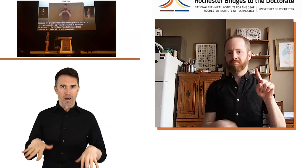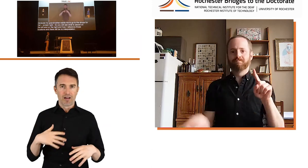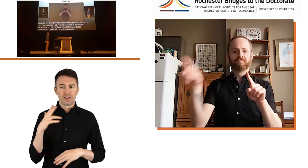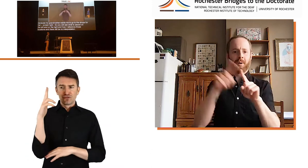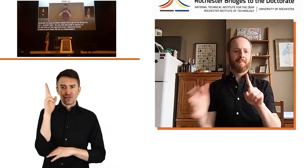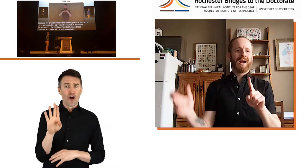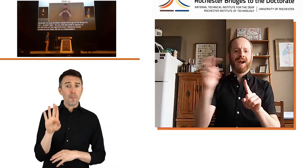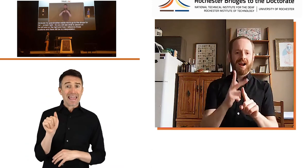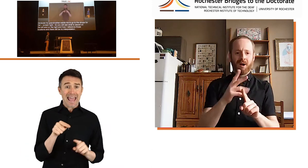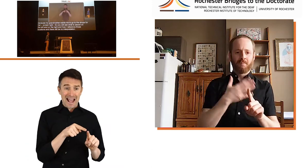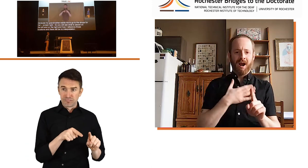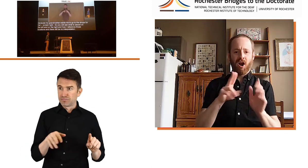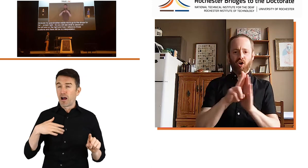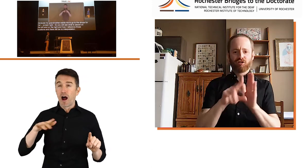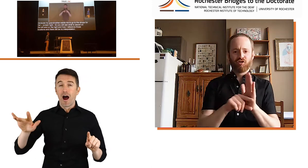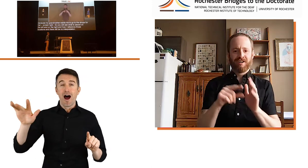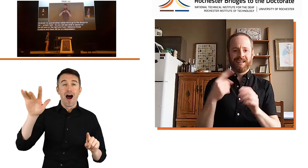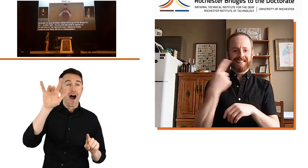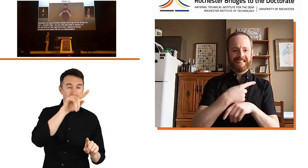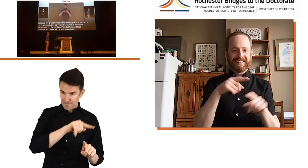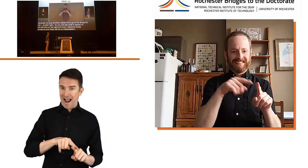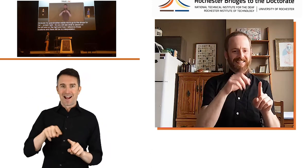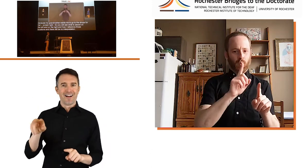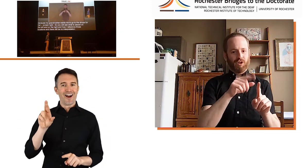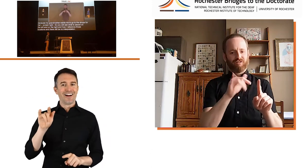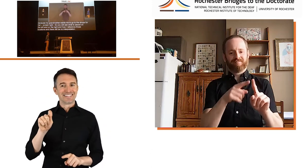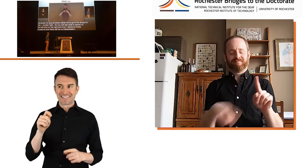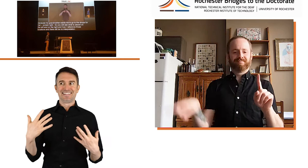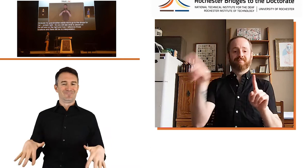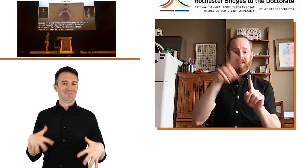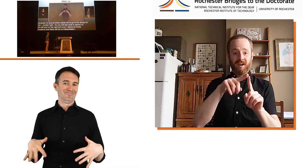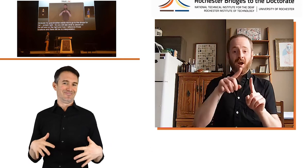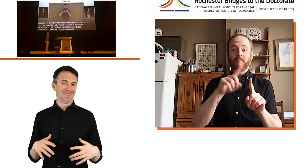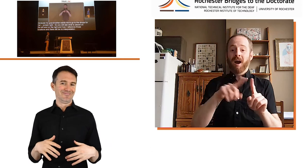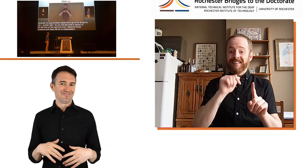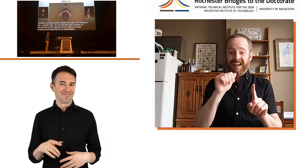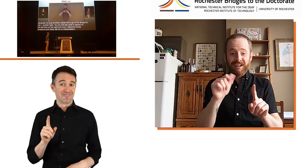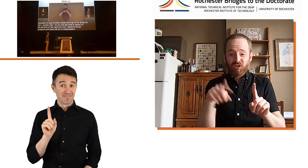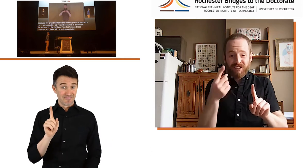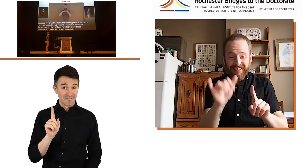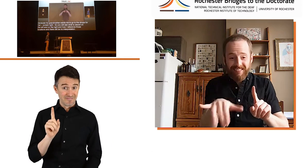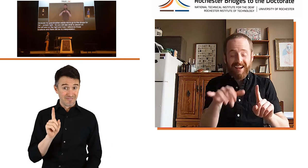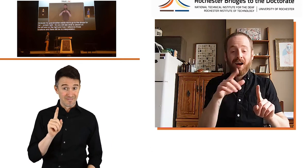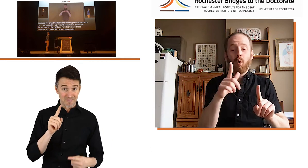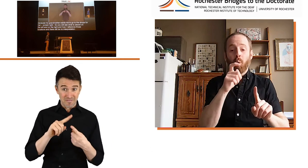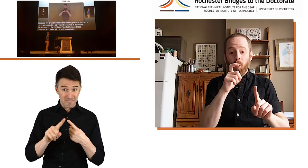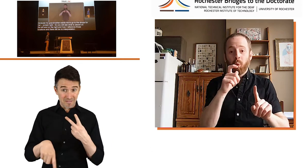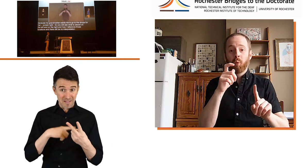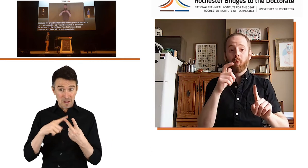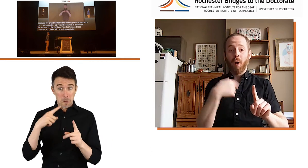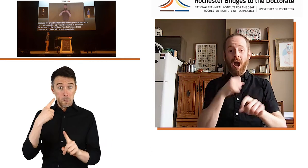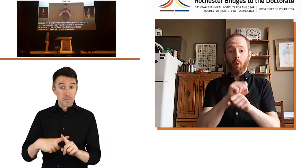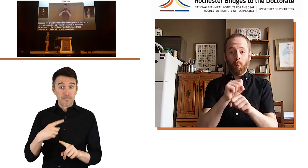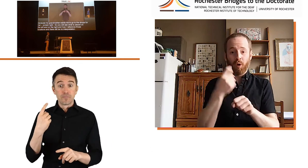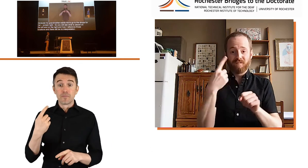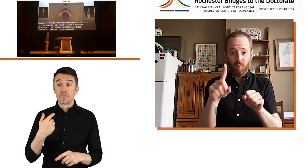So it really feels like full circle for me. I went back to where I had already graduated as an undergraduate. And not only